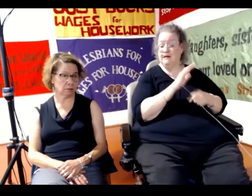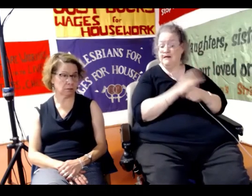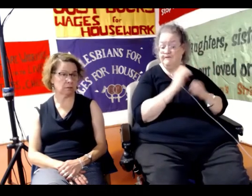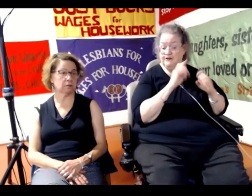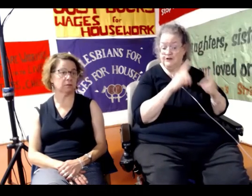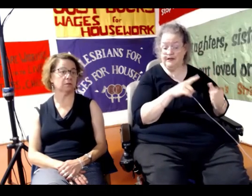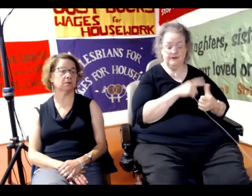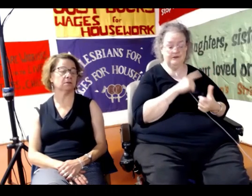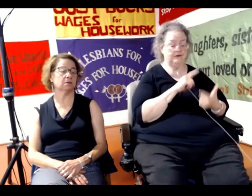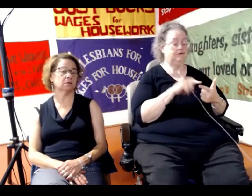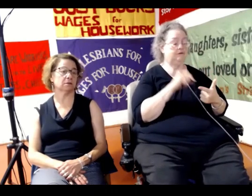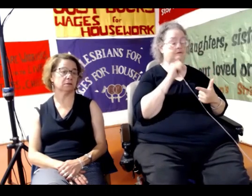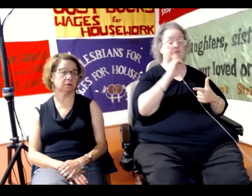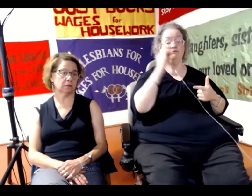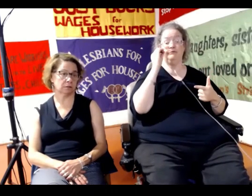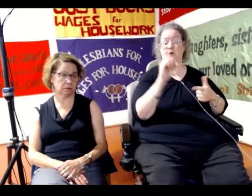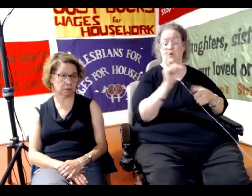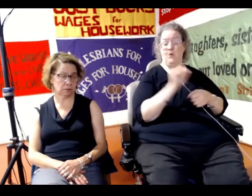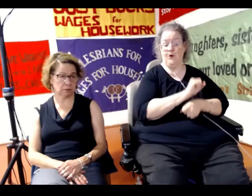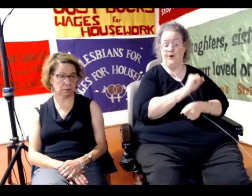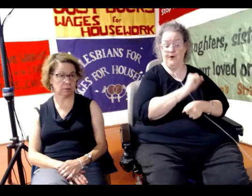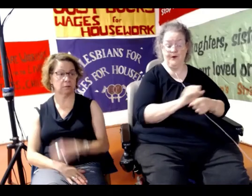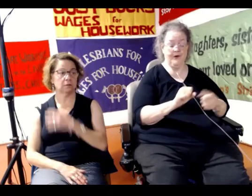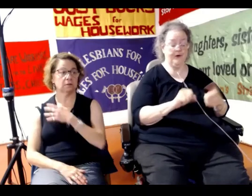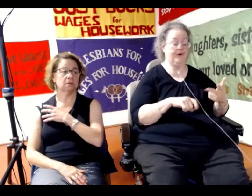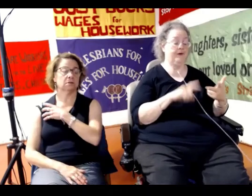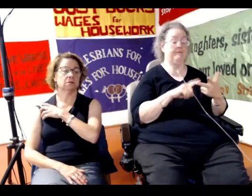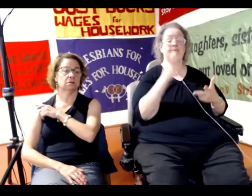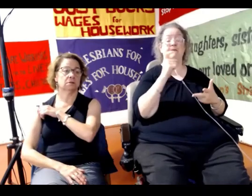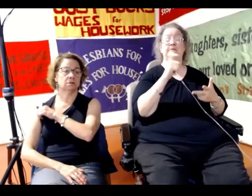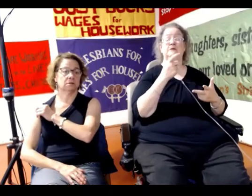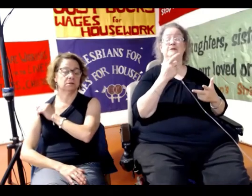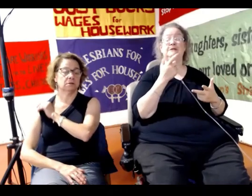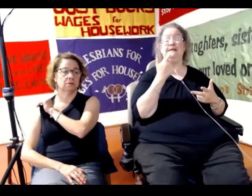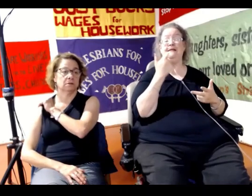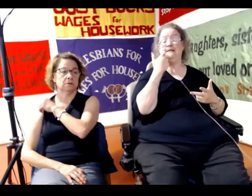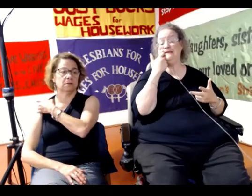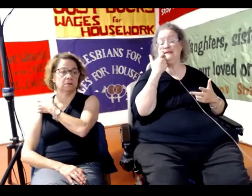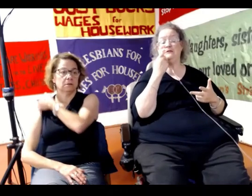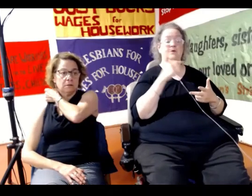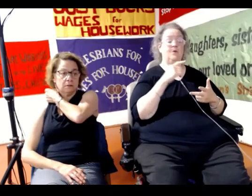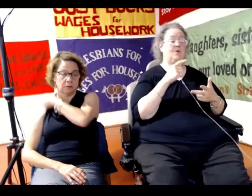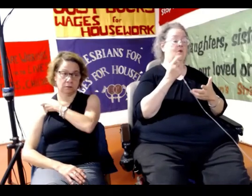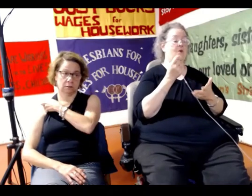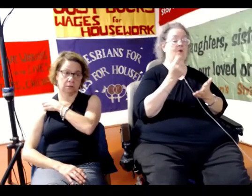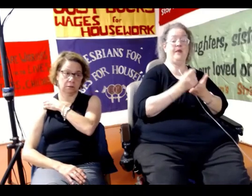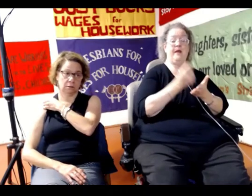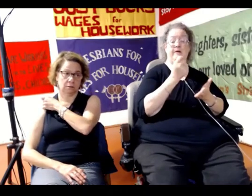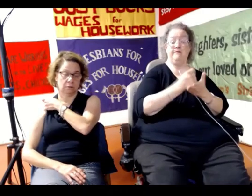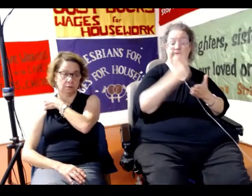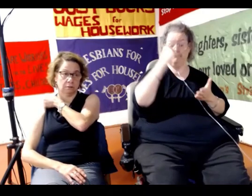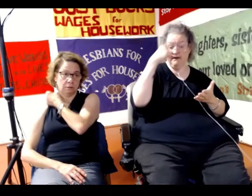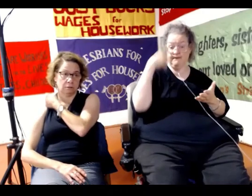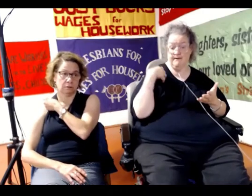employment, the need for treatment in some psychological or